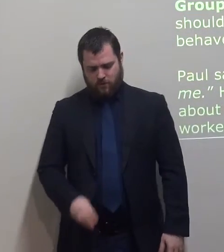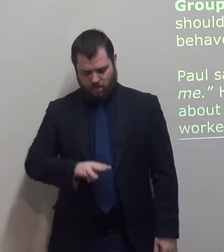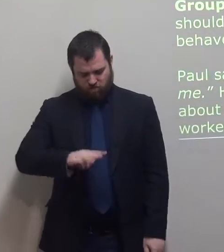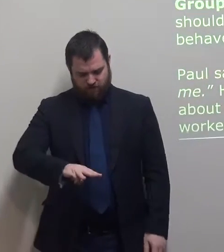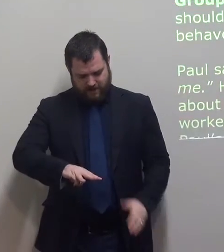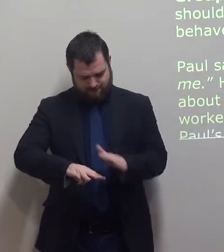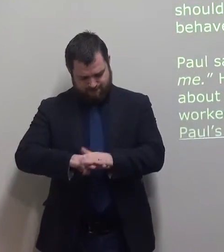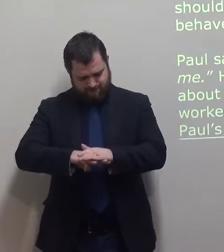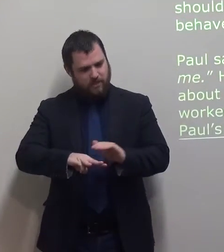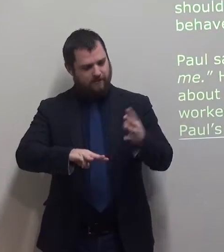Paul said